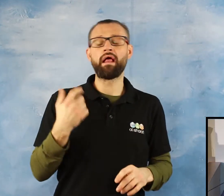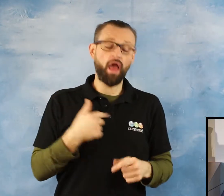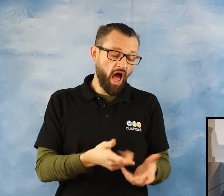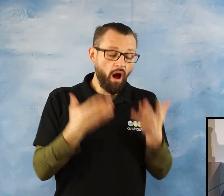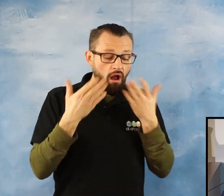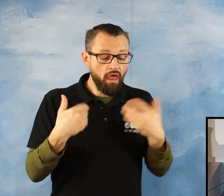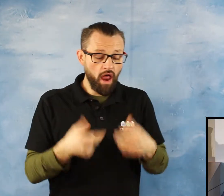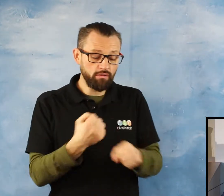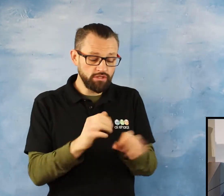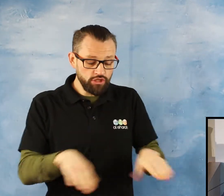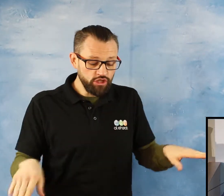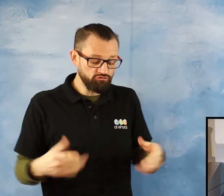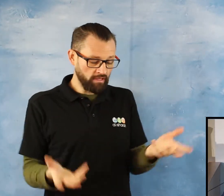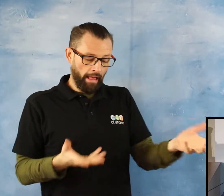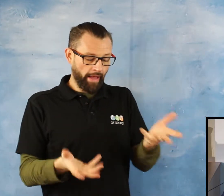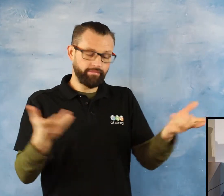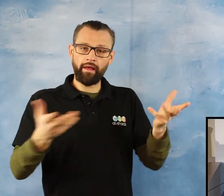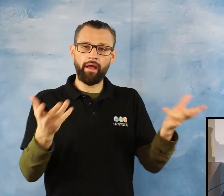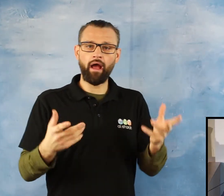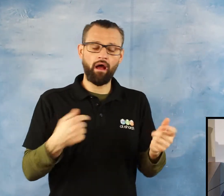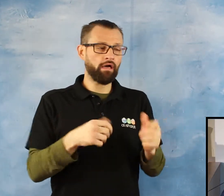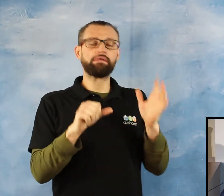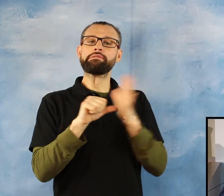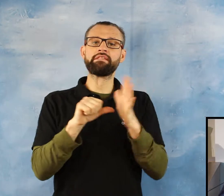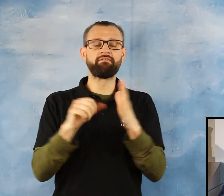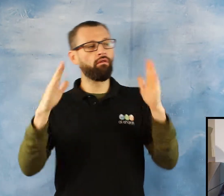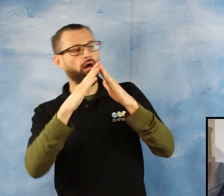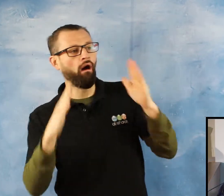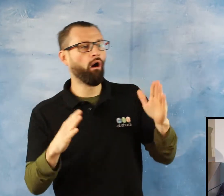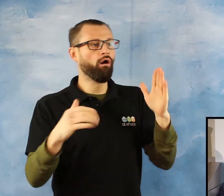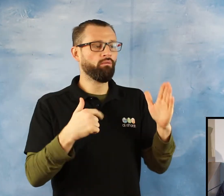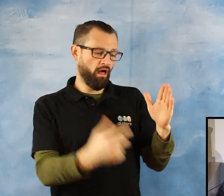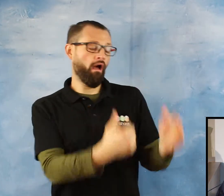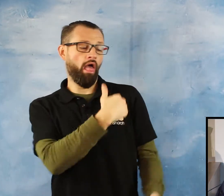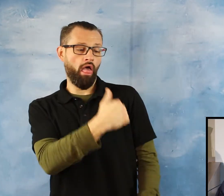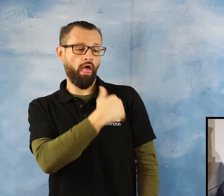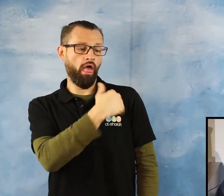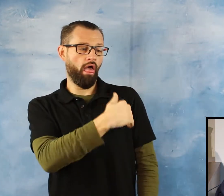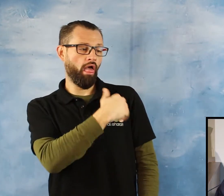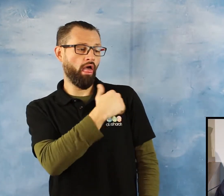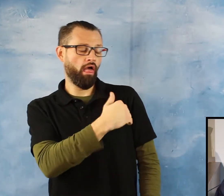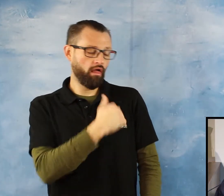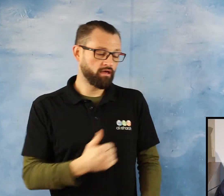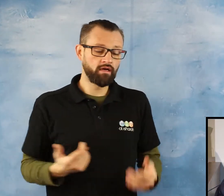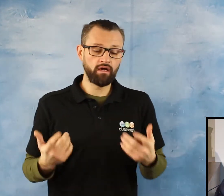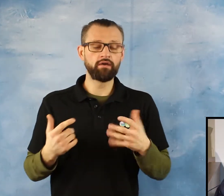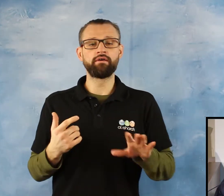you know, terrible situation at home, just troubling us. We are in peace when they go to school, in school day.